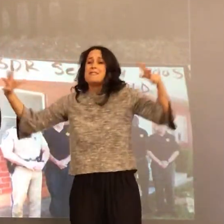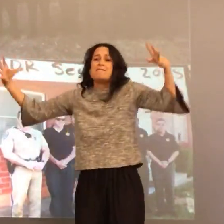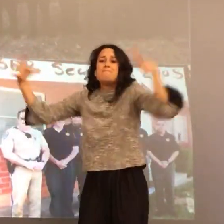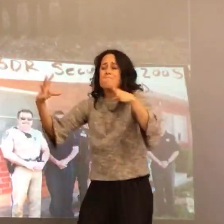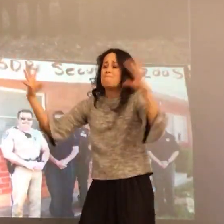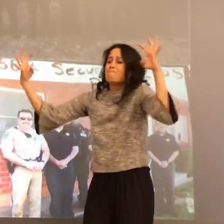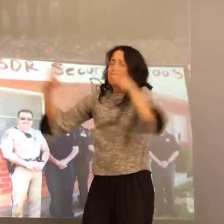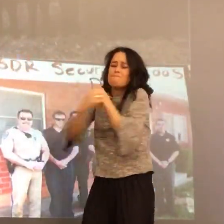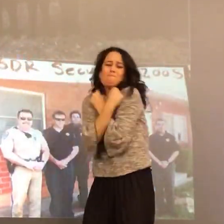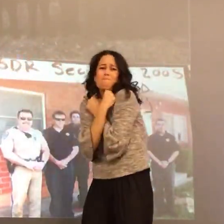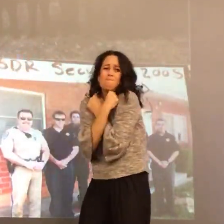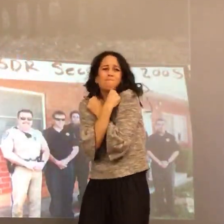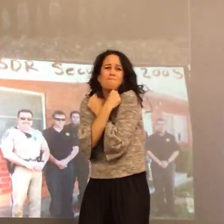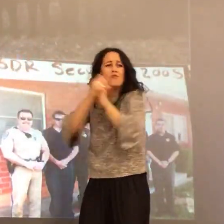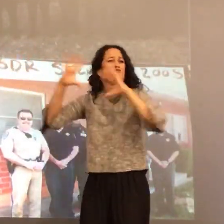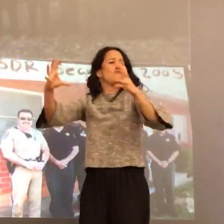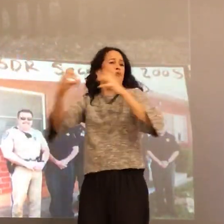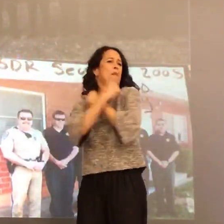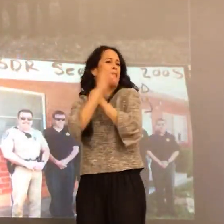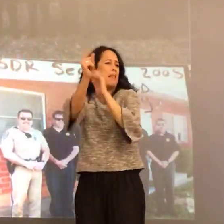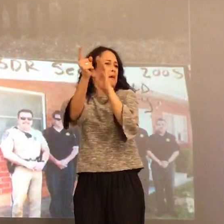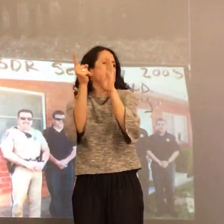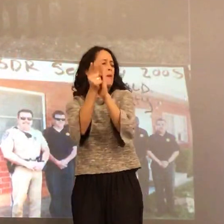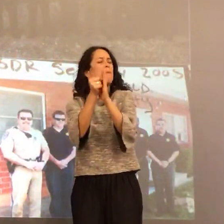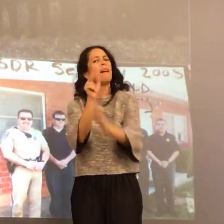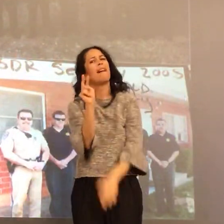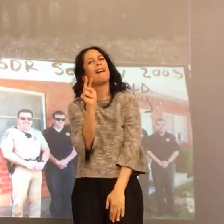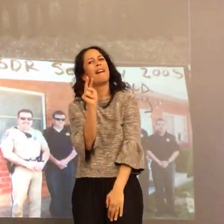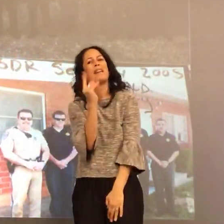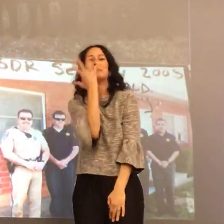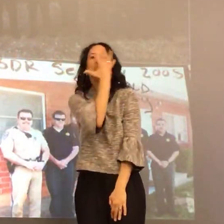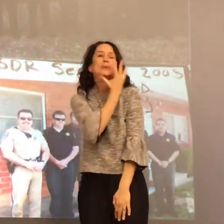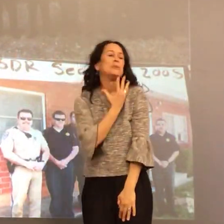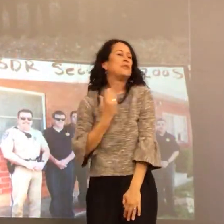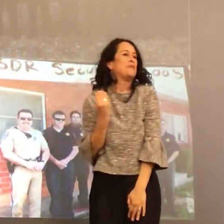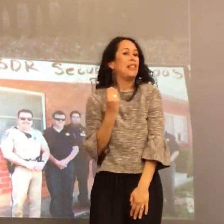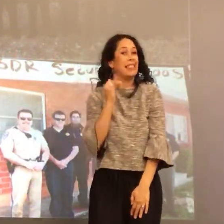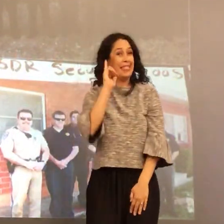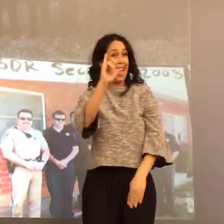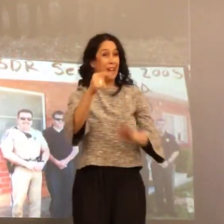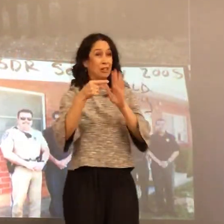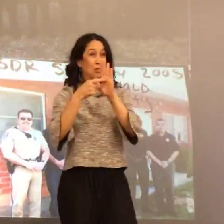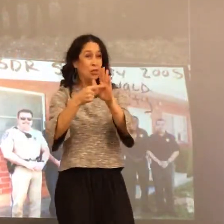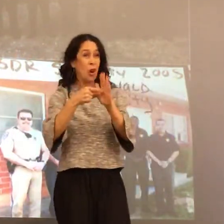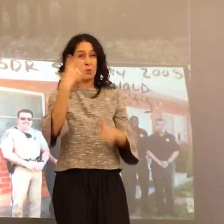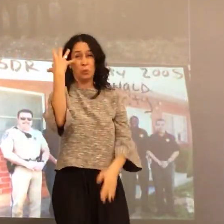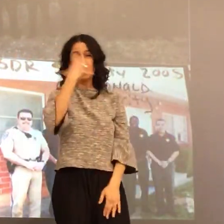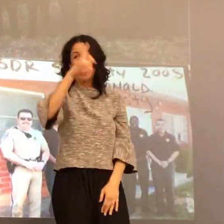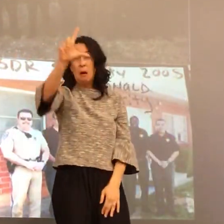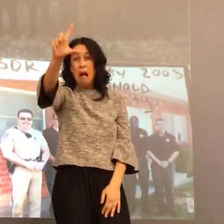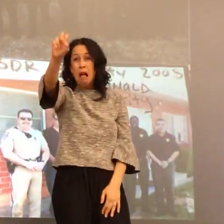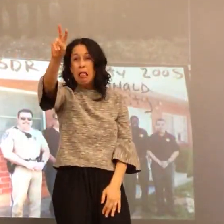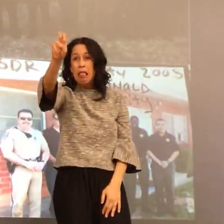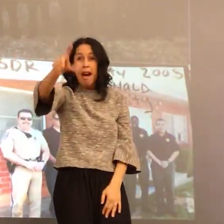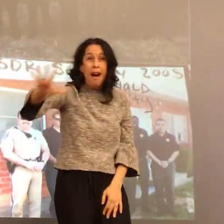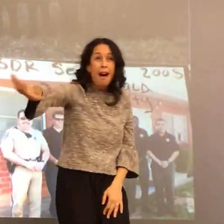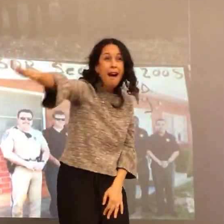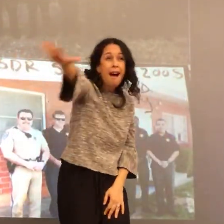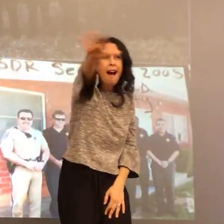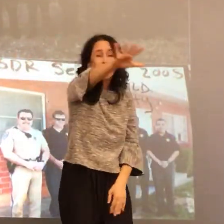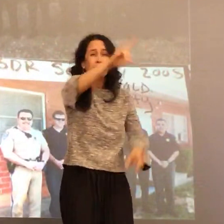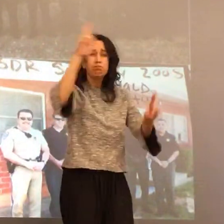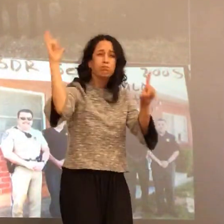him and kind of gave him a group hug. And I just thought that was a beautiful thing. It really showed, uh, the love that the students have for Don.